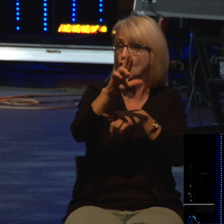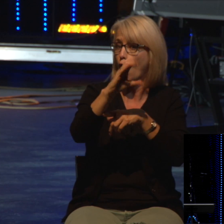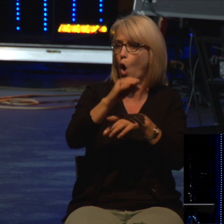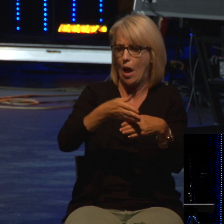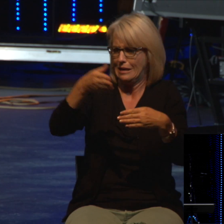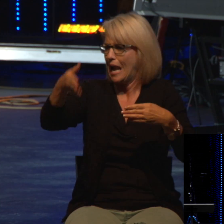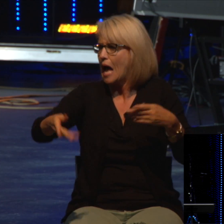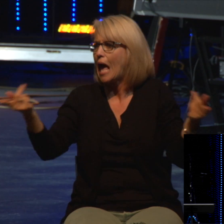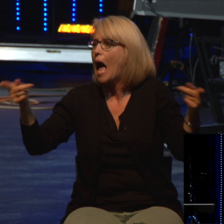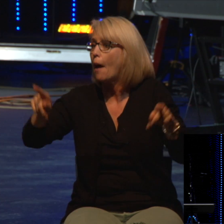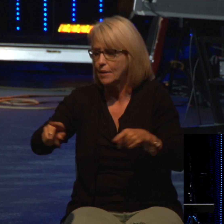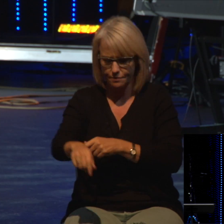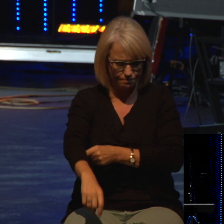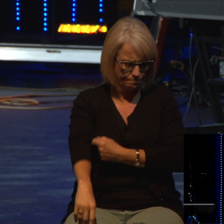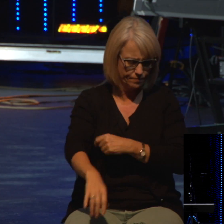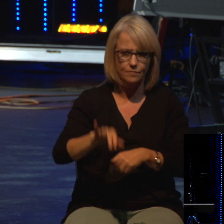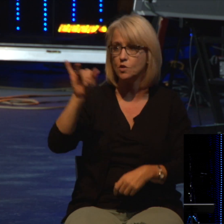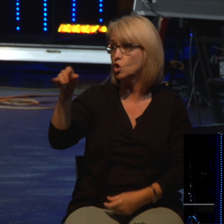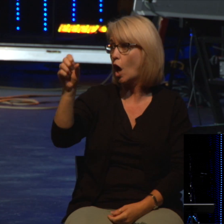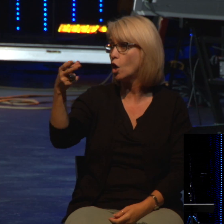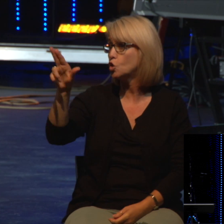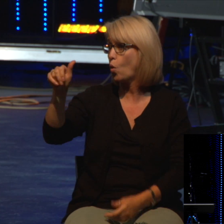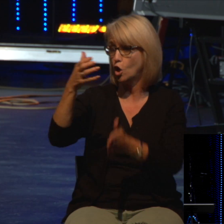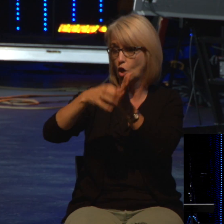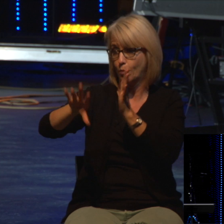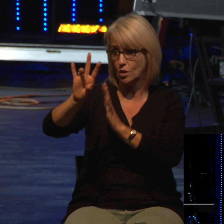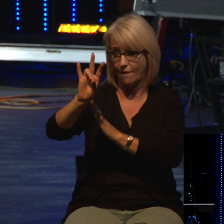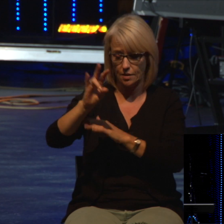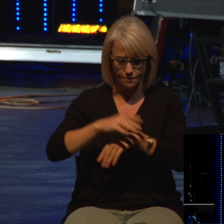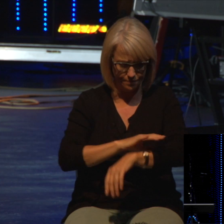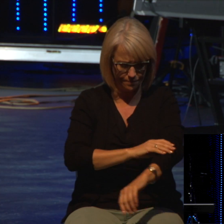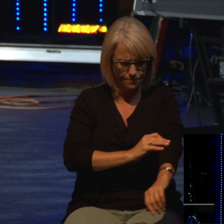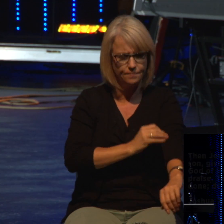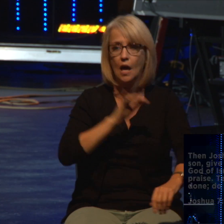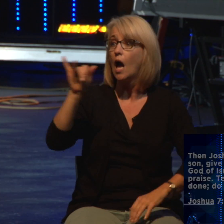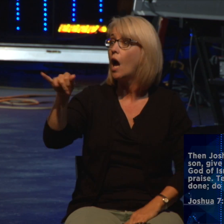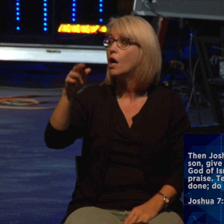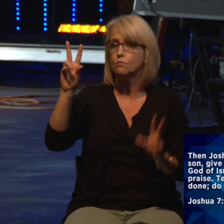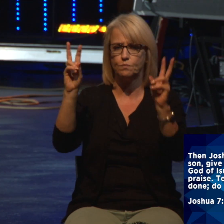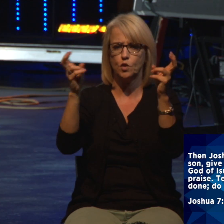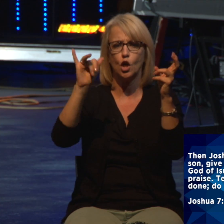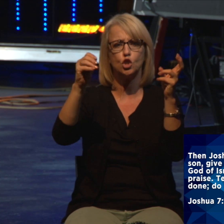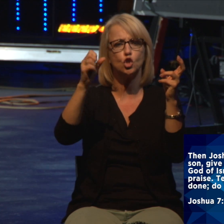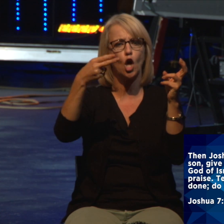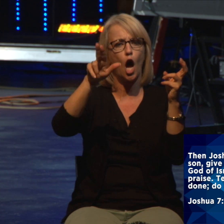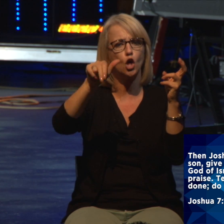7, starting with verse 19. Then Joshua said to Achan, My son, give